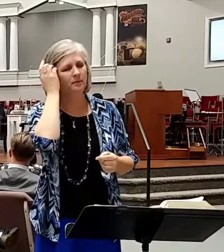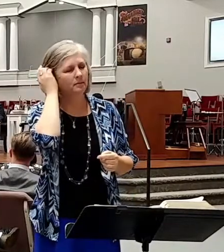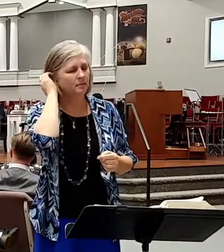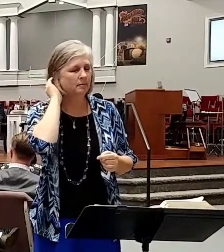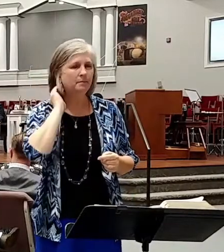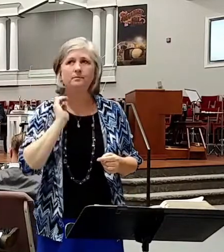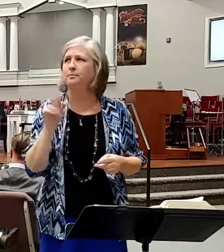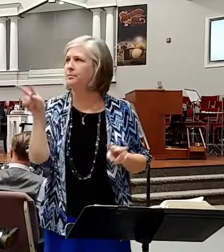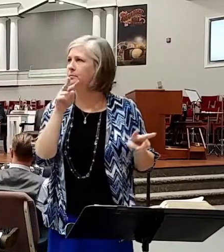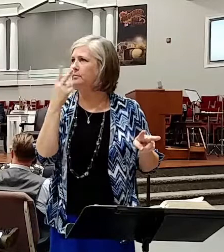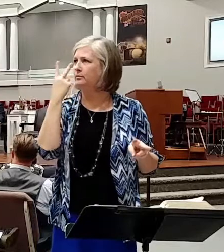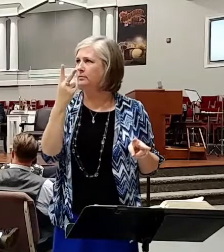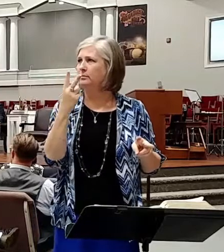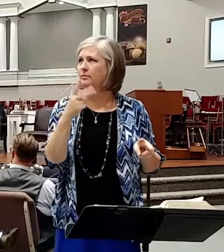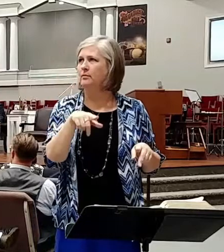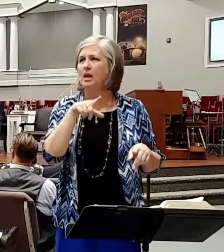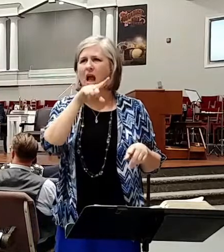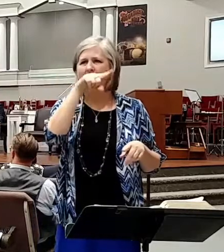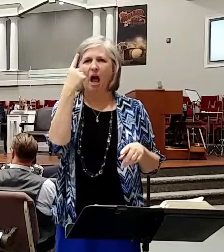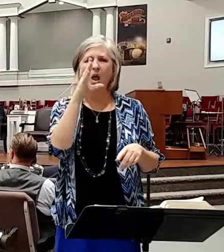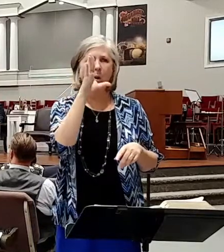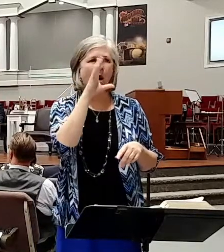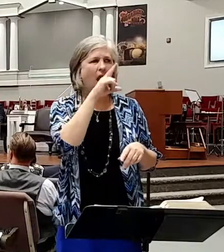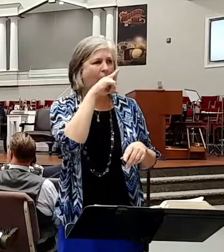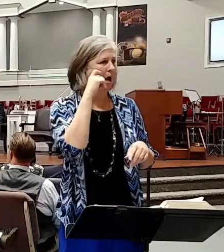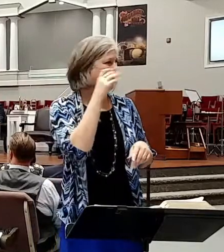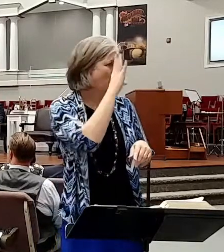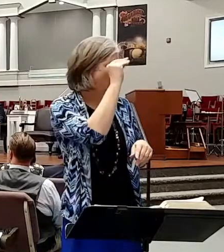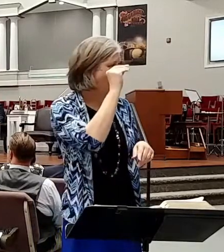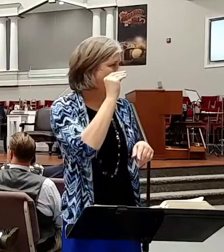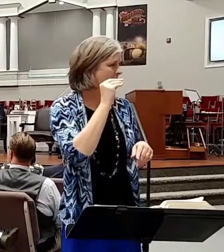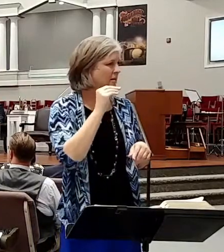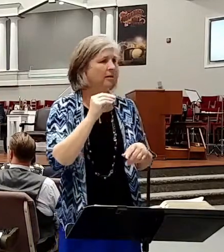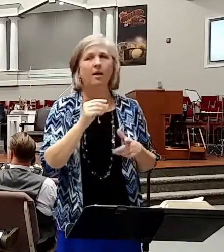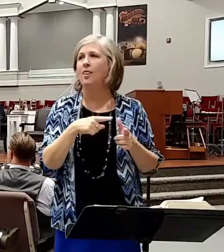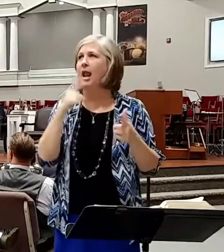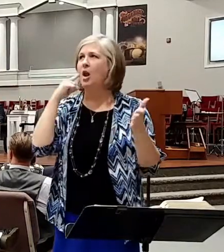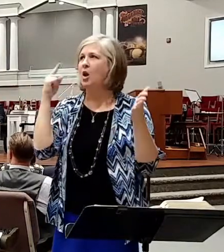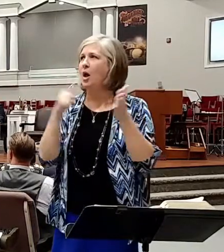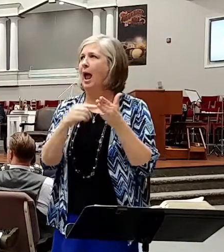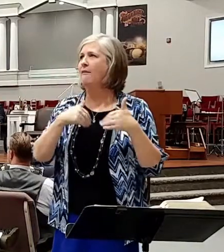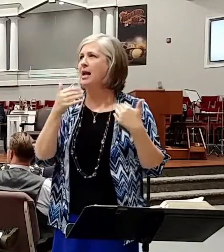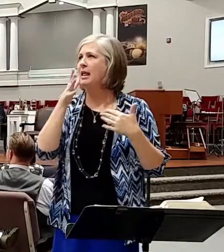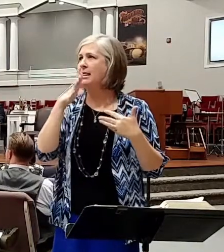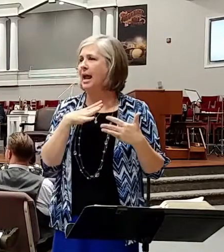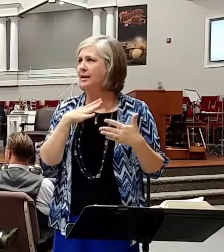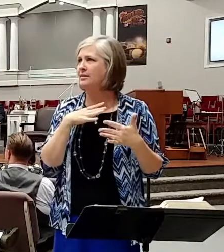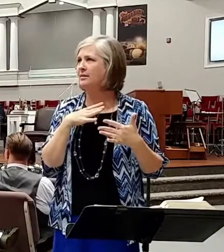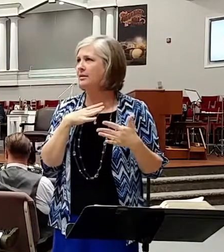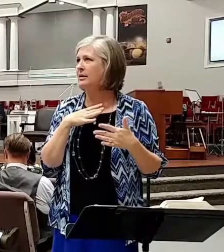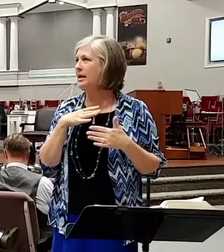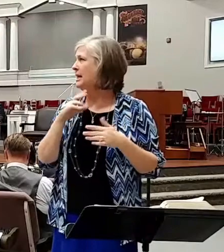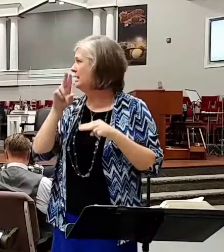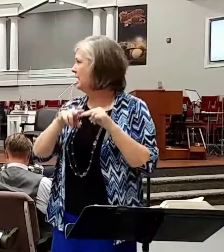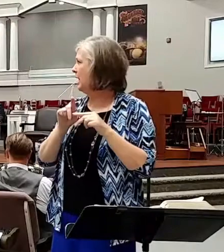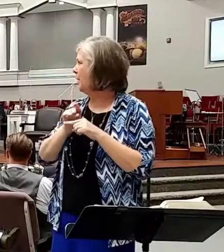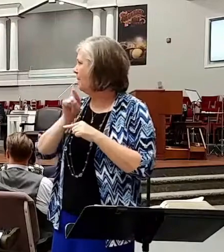over here, and I saw that bunch of ugly boys right there, and it just startled me. And then I noticed I had the young ladies, the beautiful young ladies sitting on the back. That's wonderful.